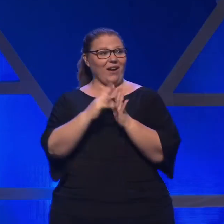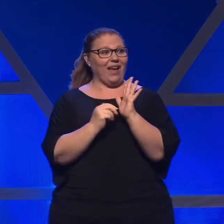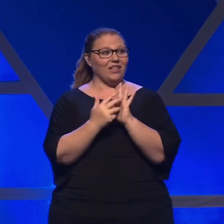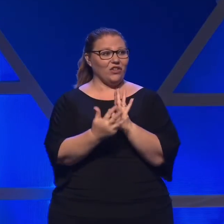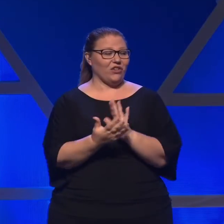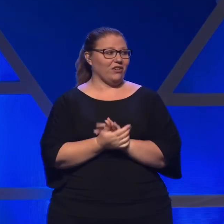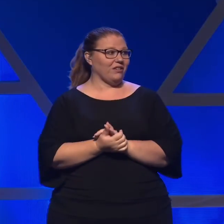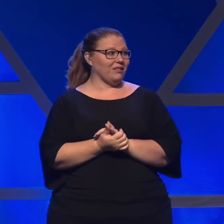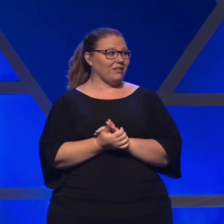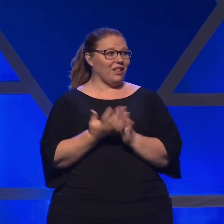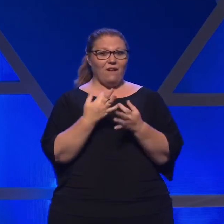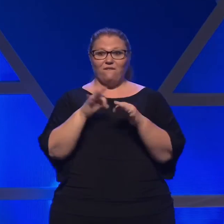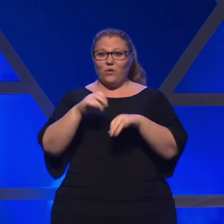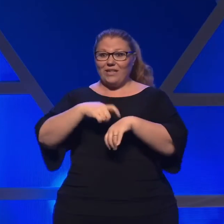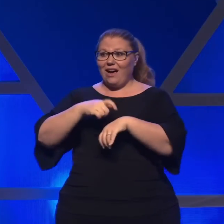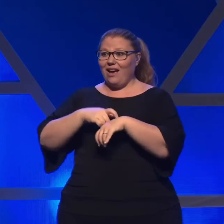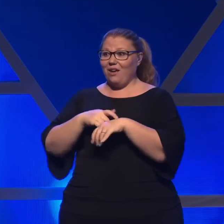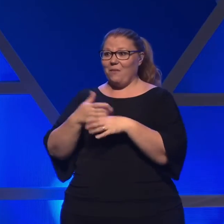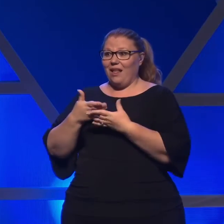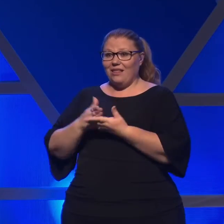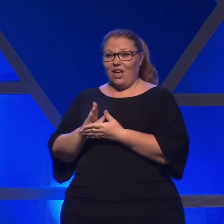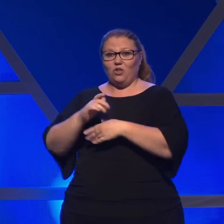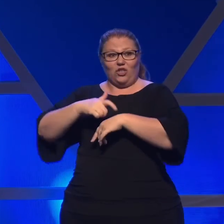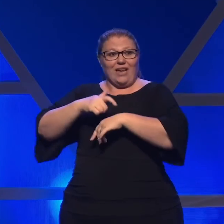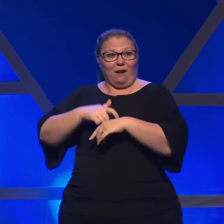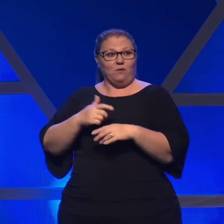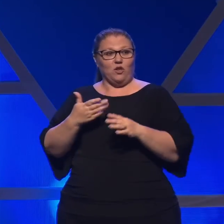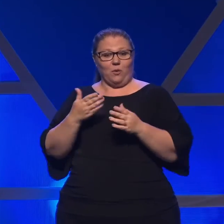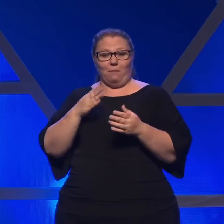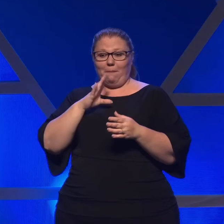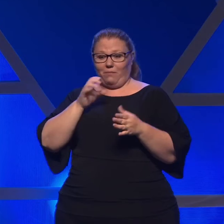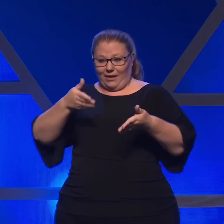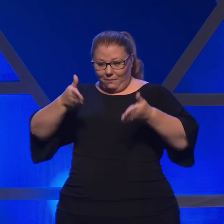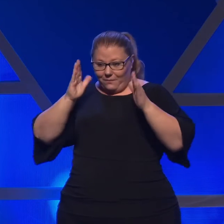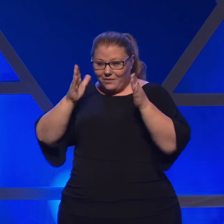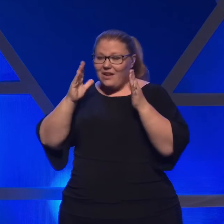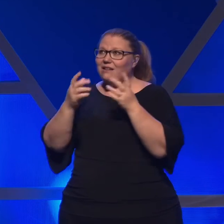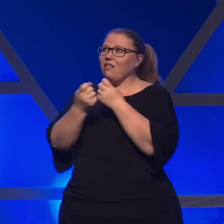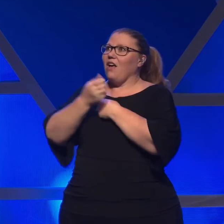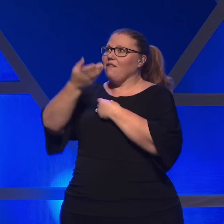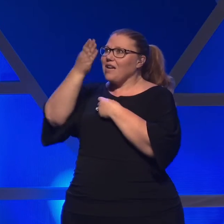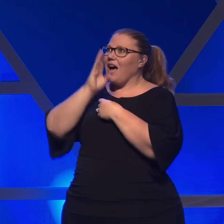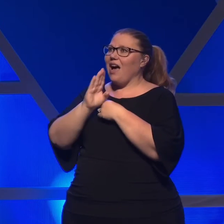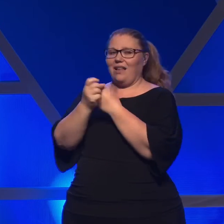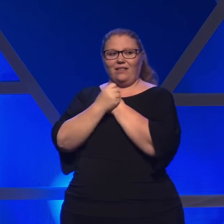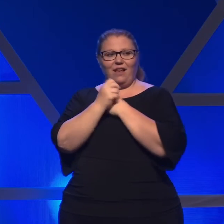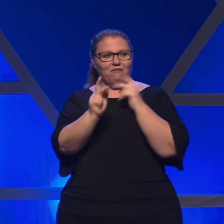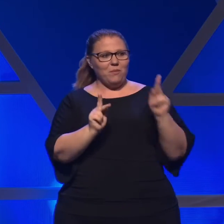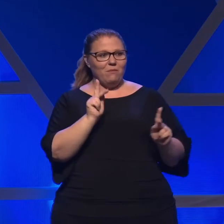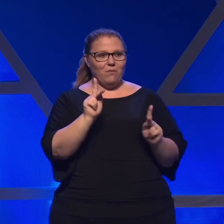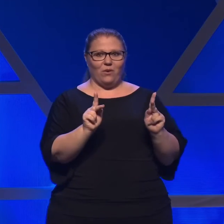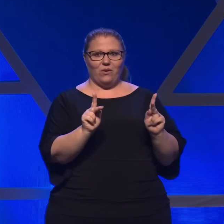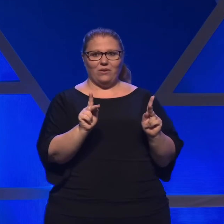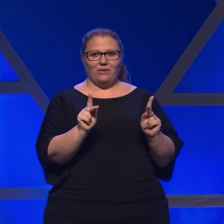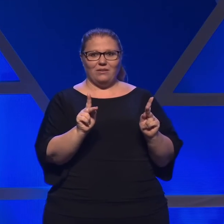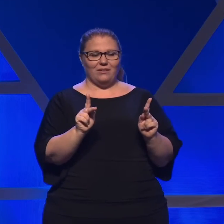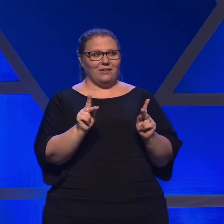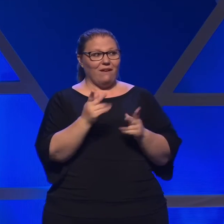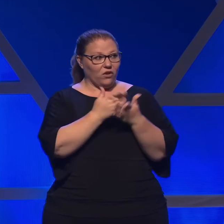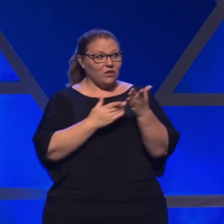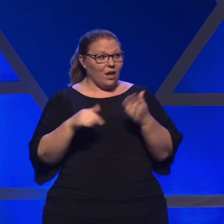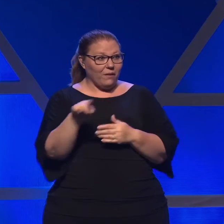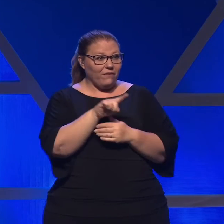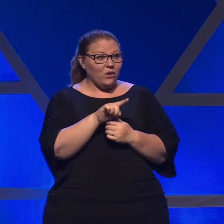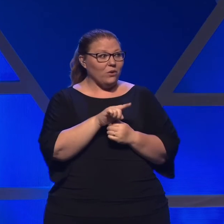Free space allows you time to be present, to love God, and love people. For some of you,